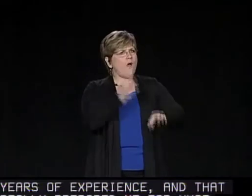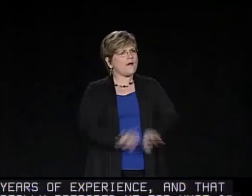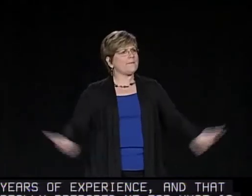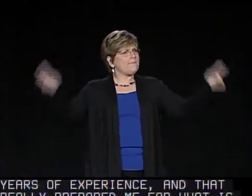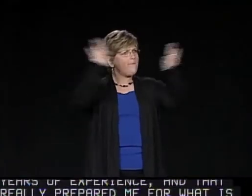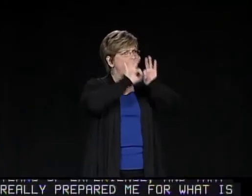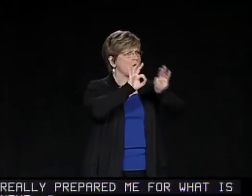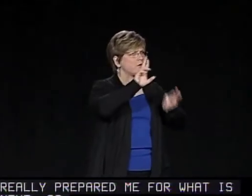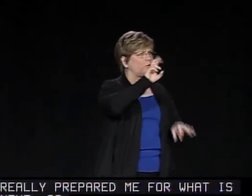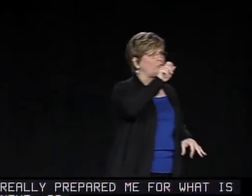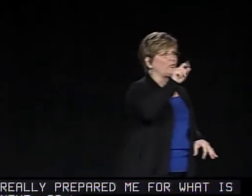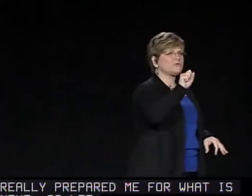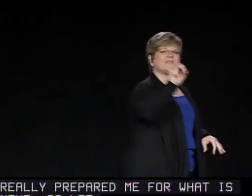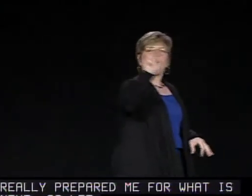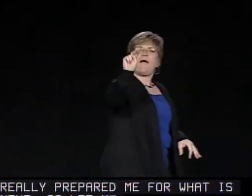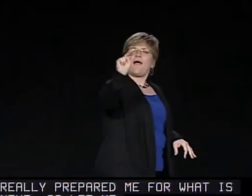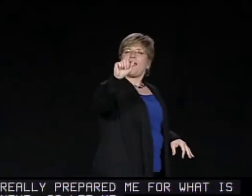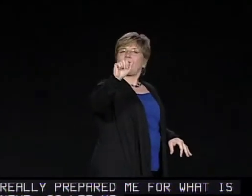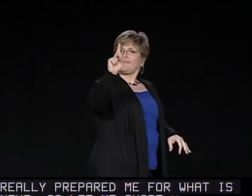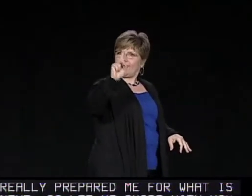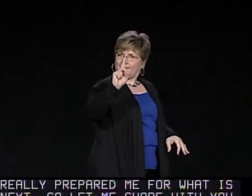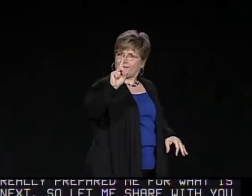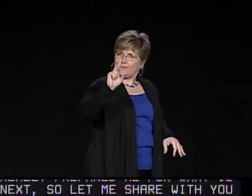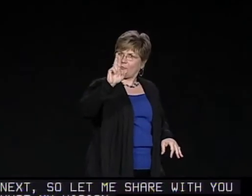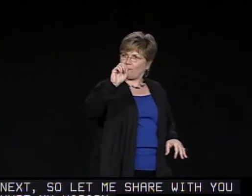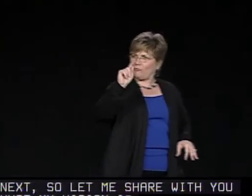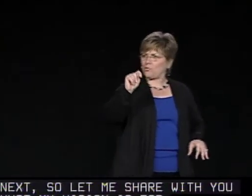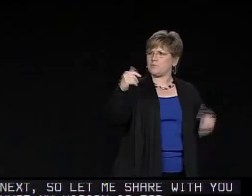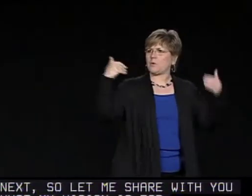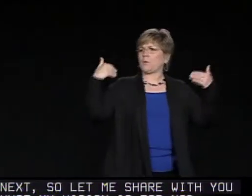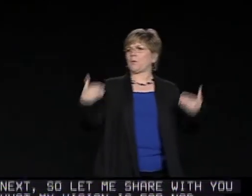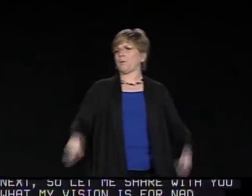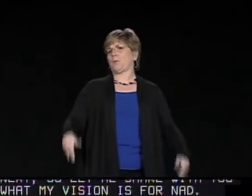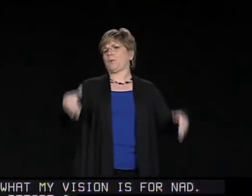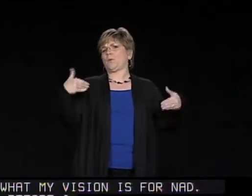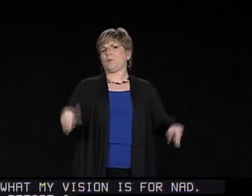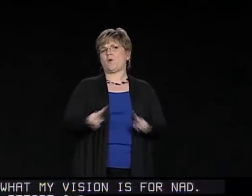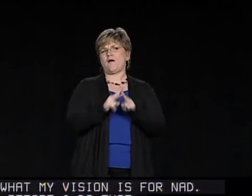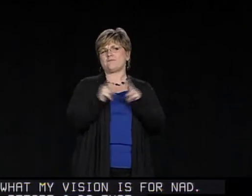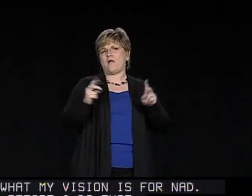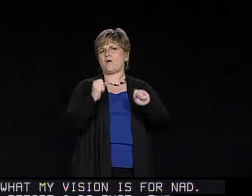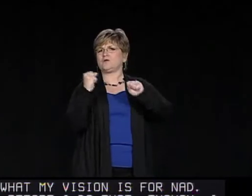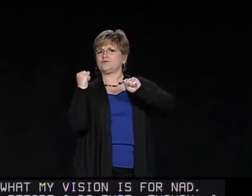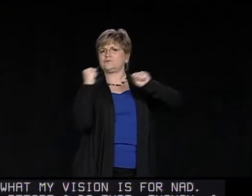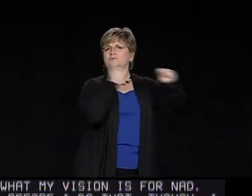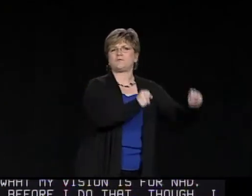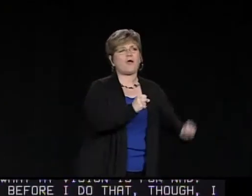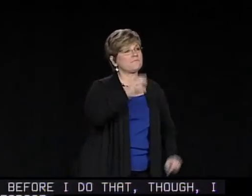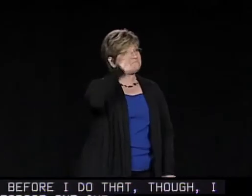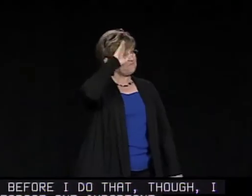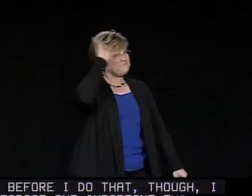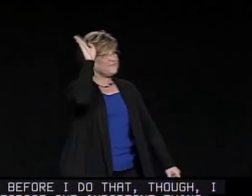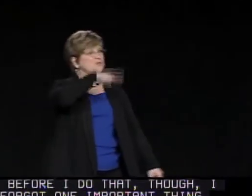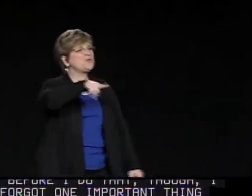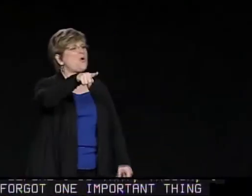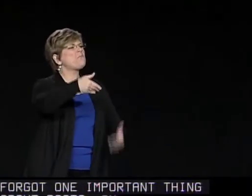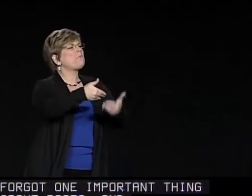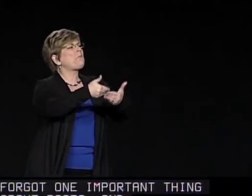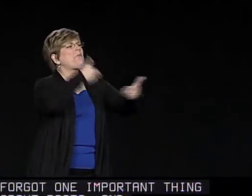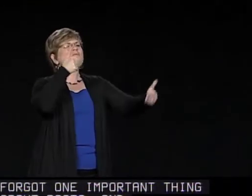Before I do that, though, I forgot one important thing about roots. And that is related to NAD. You know NAD's